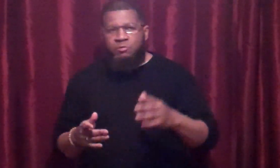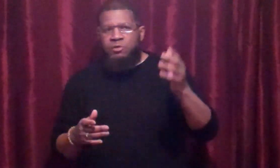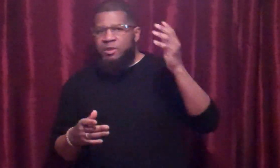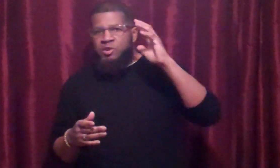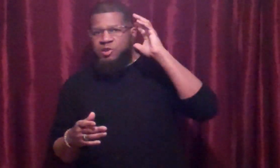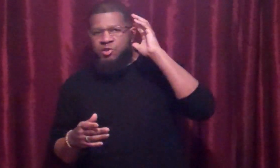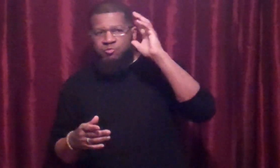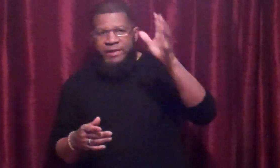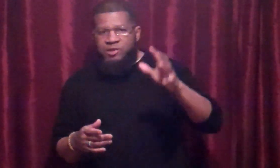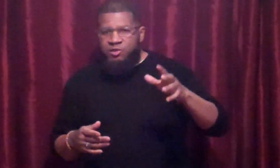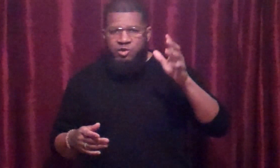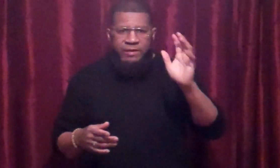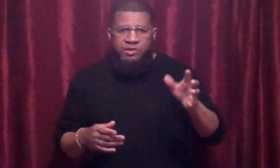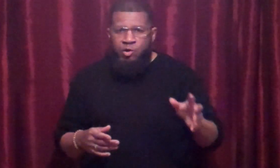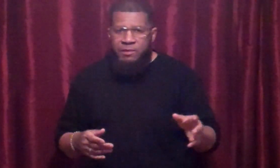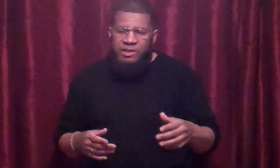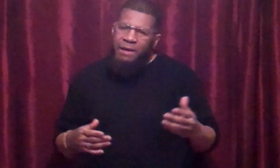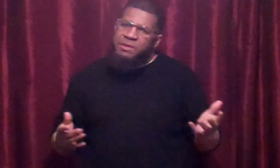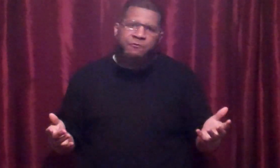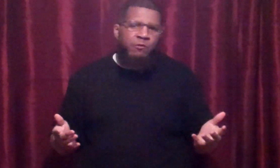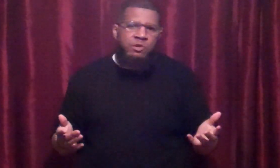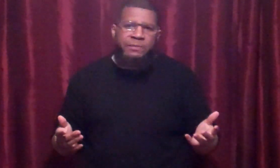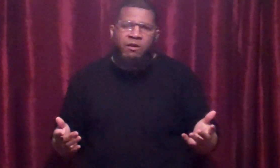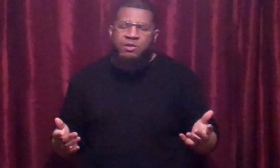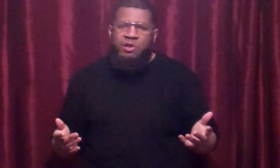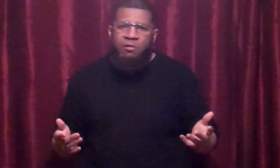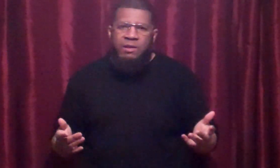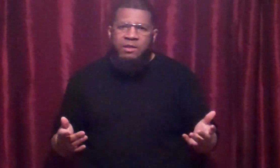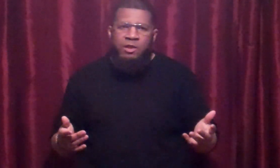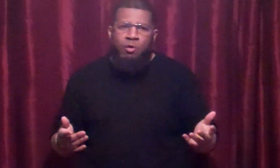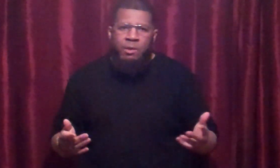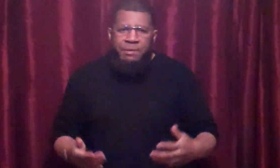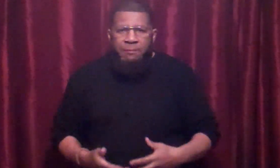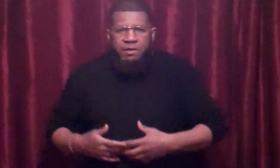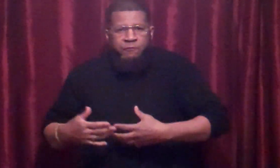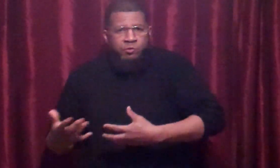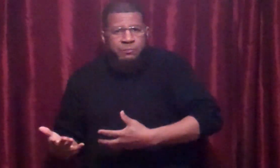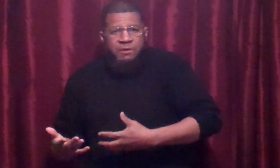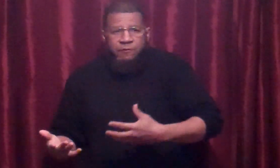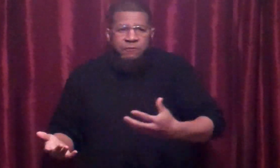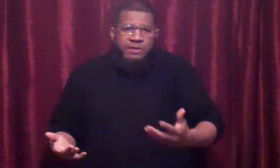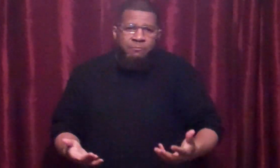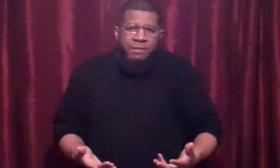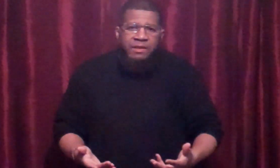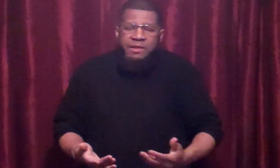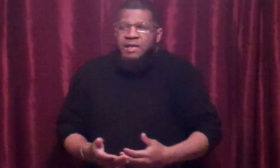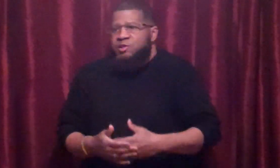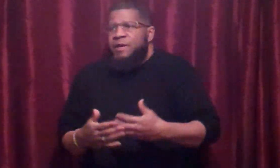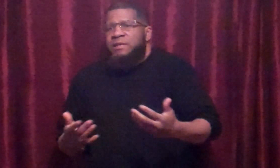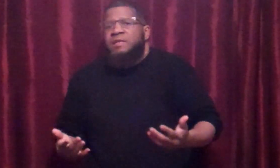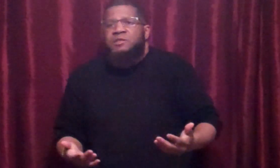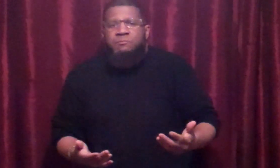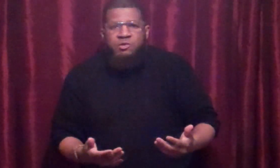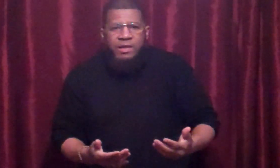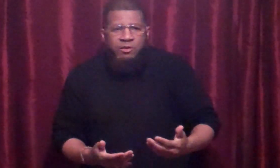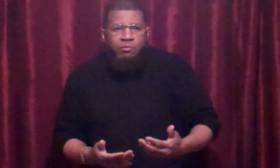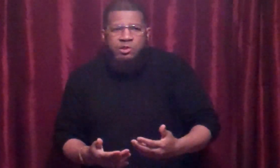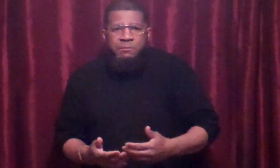you just stretch and you stretch so much. I'm in a full split also, you know? But I'm in a full split for flexibility, not so I can kick some, try to throw a jump